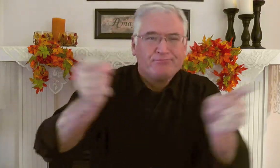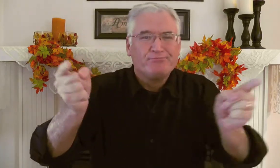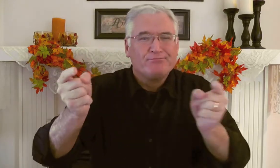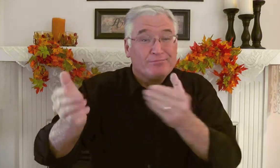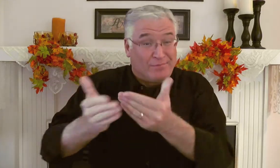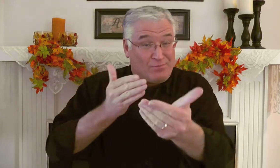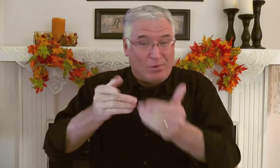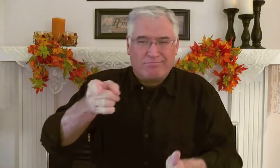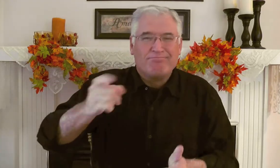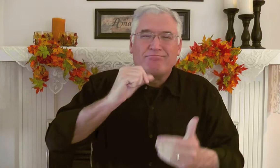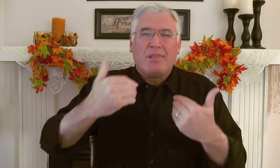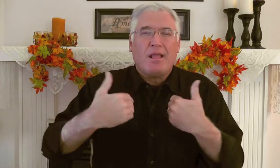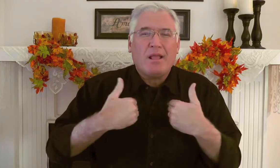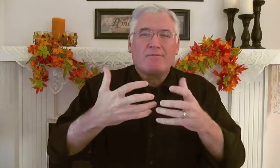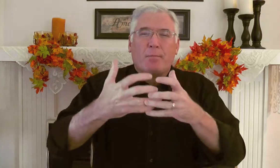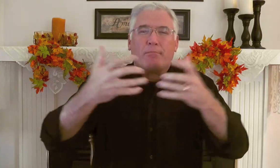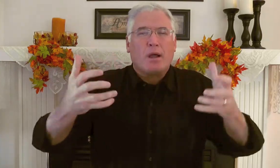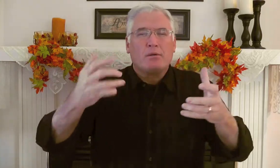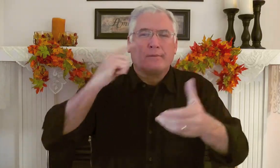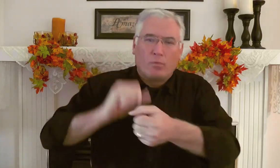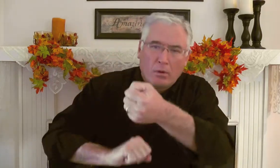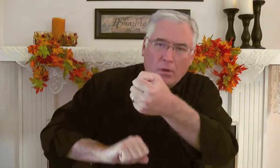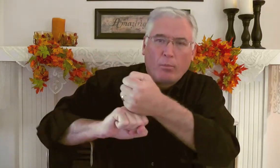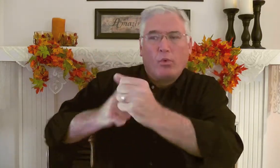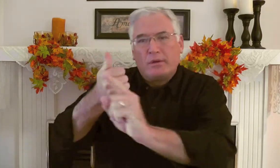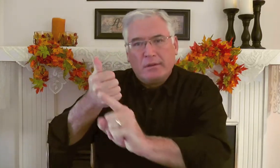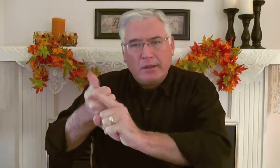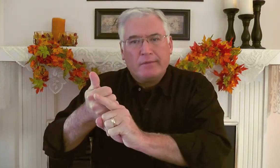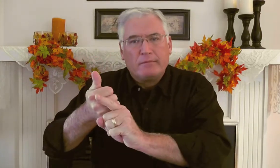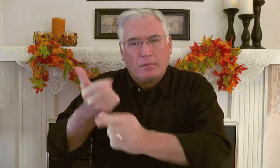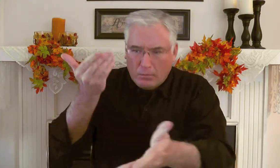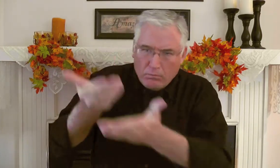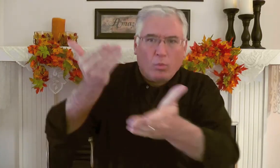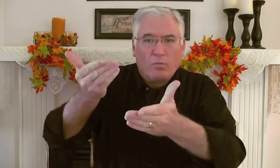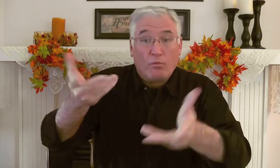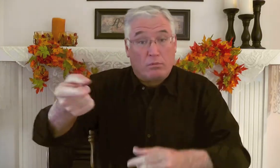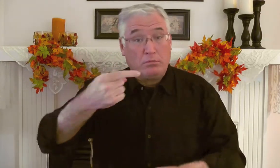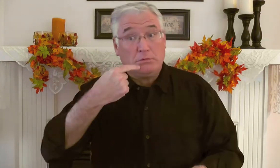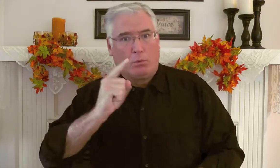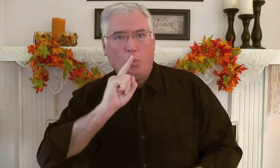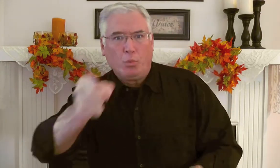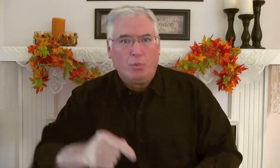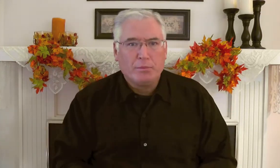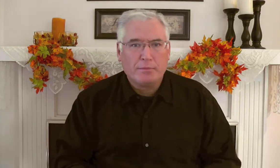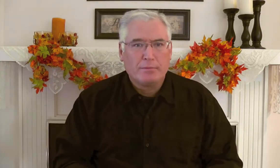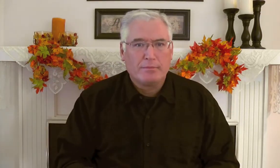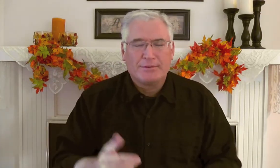he proclaimed. Even though he didn't have much to support what he was saying as proof.